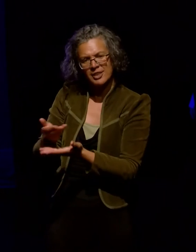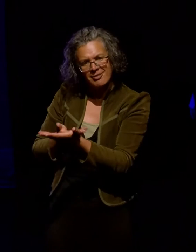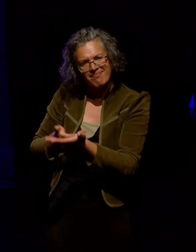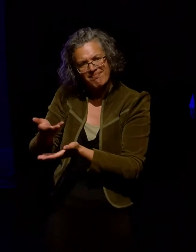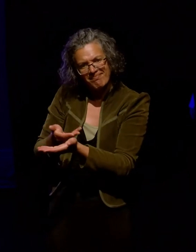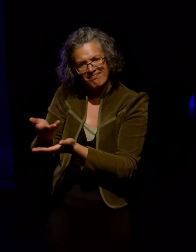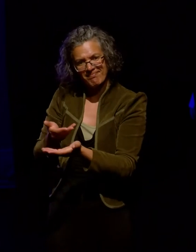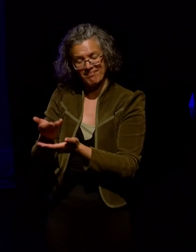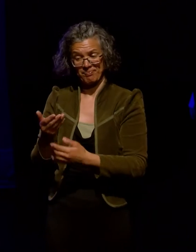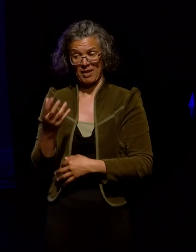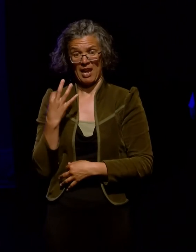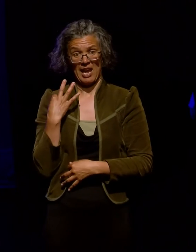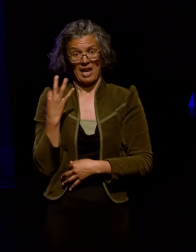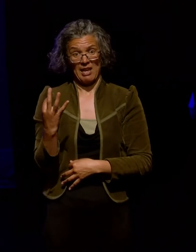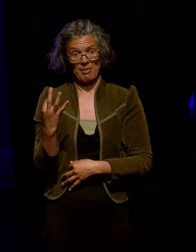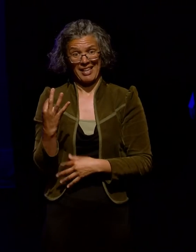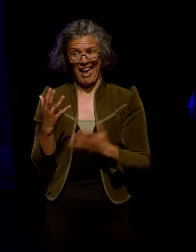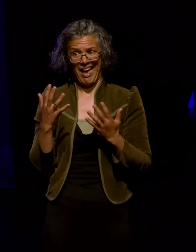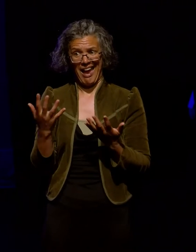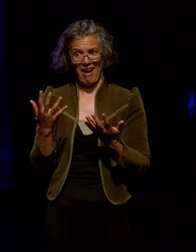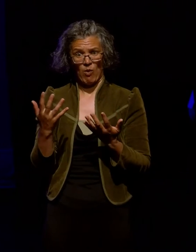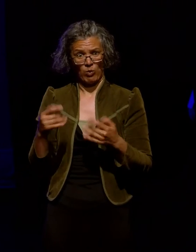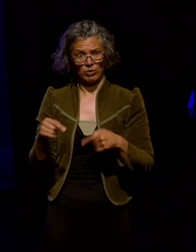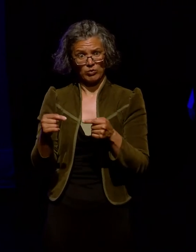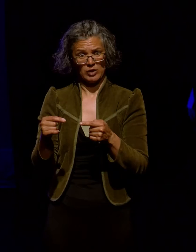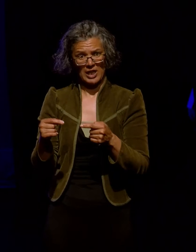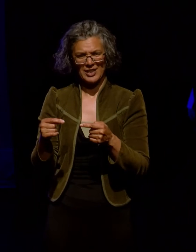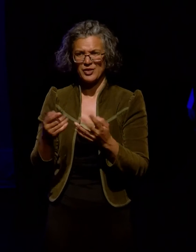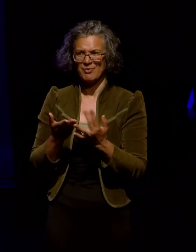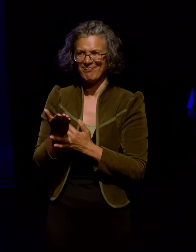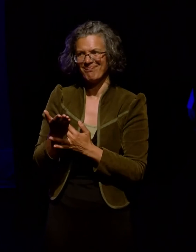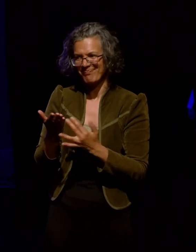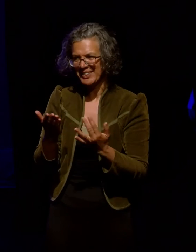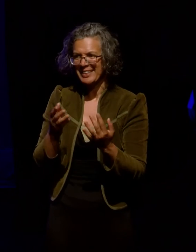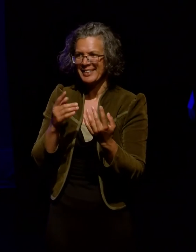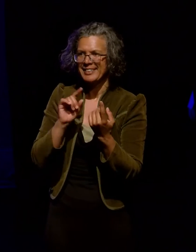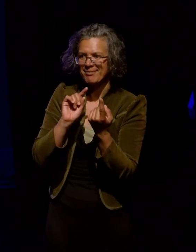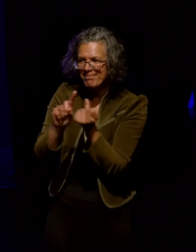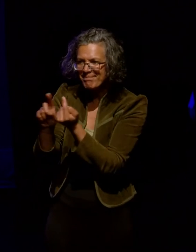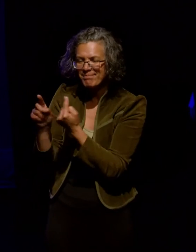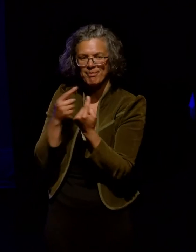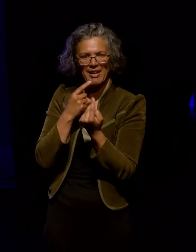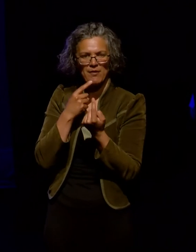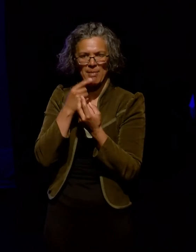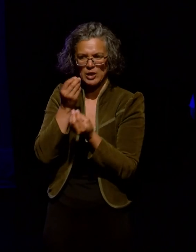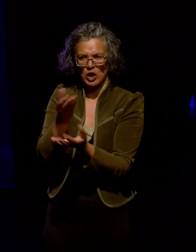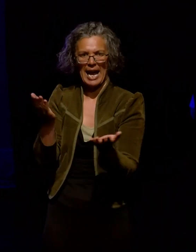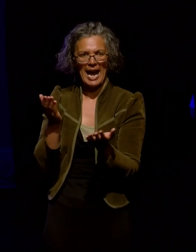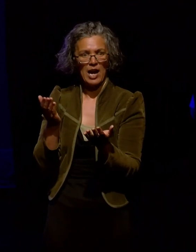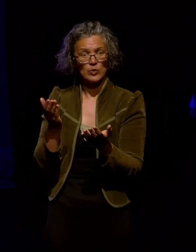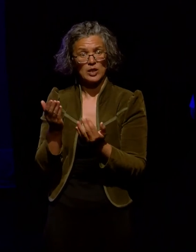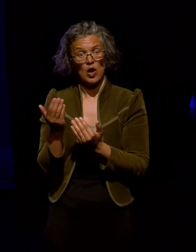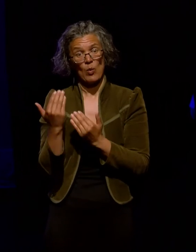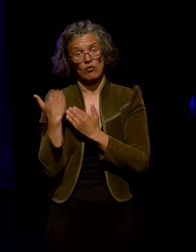for the ambassadors is to get the word out about these regional events events to those who will most benefit. We rely on previous